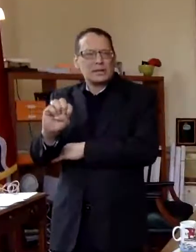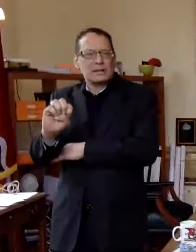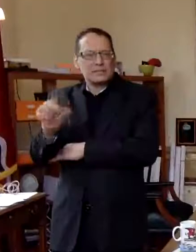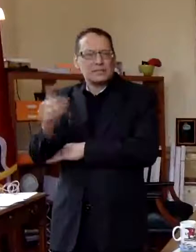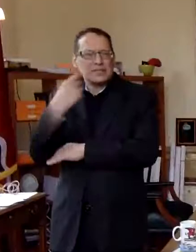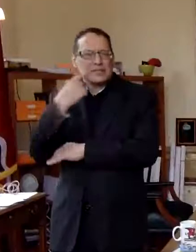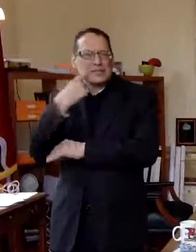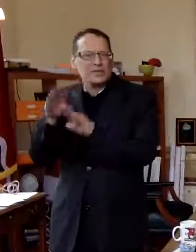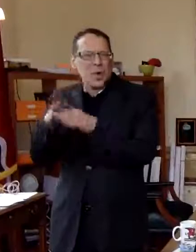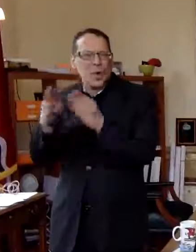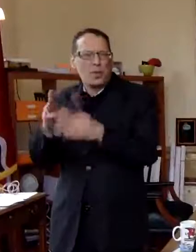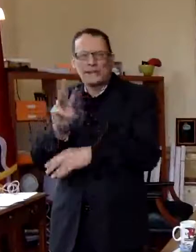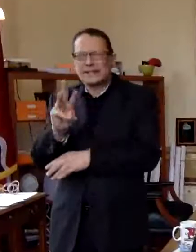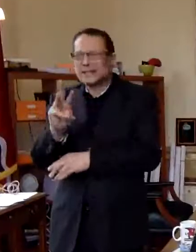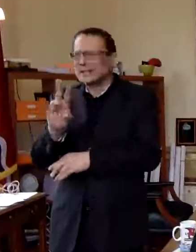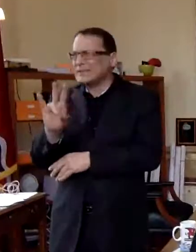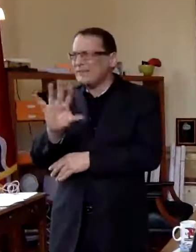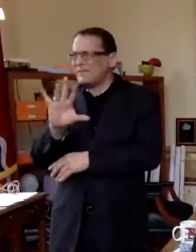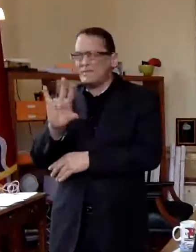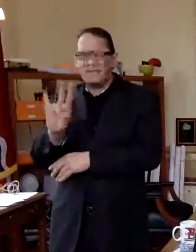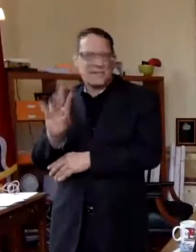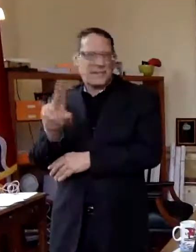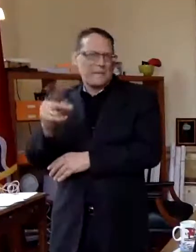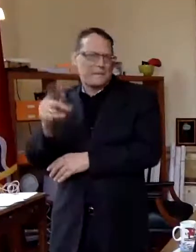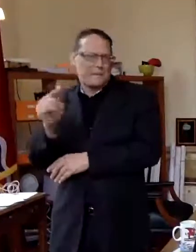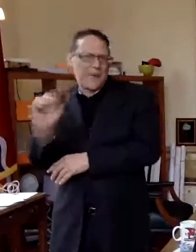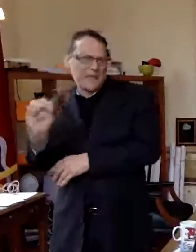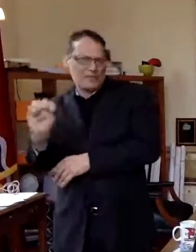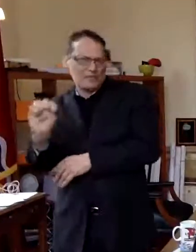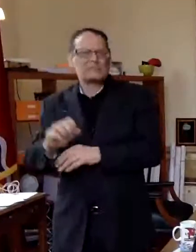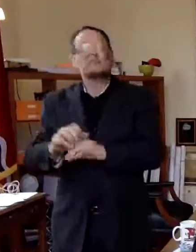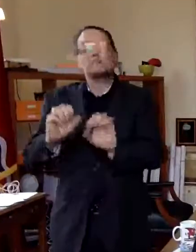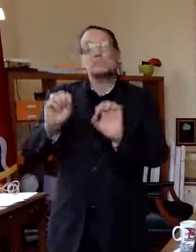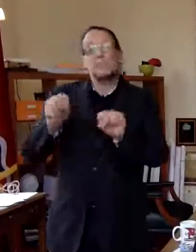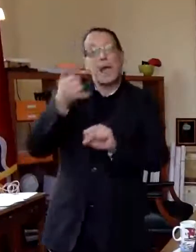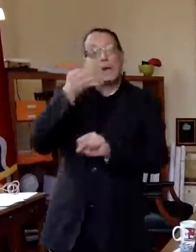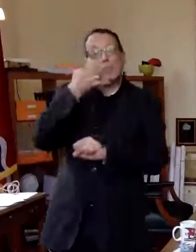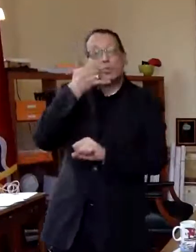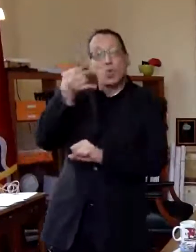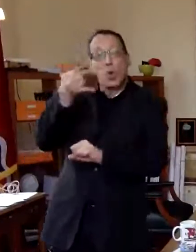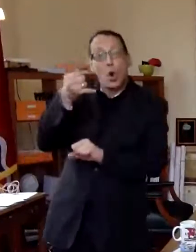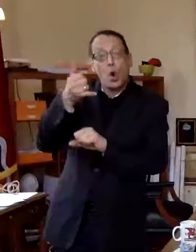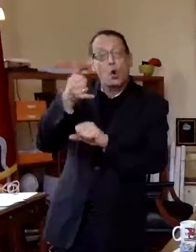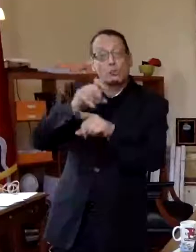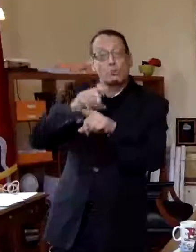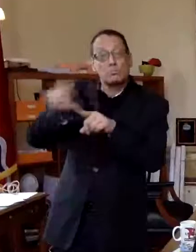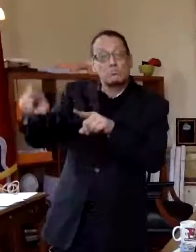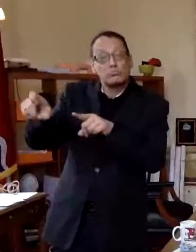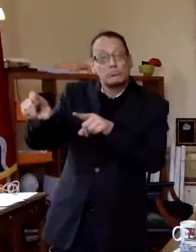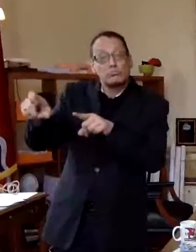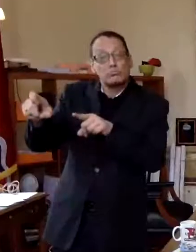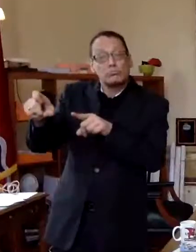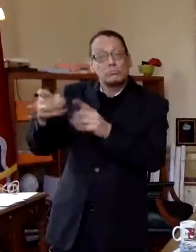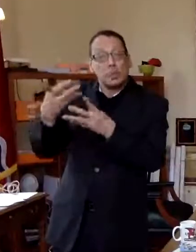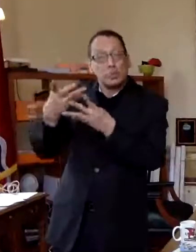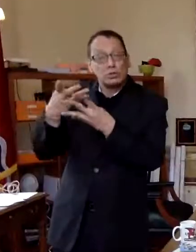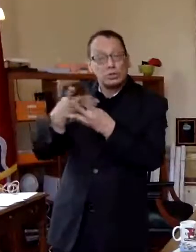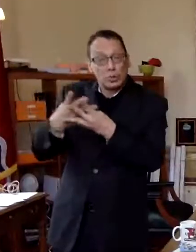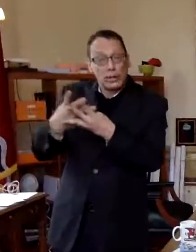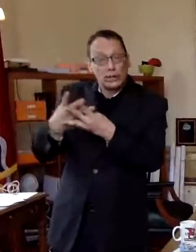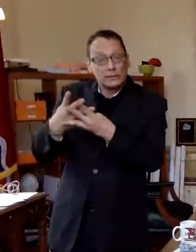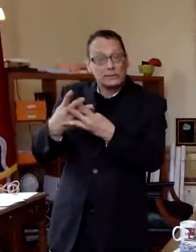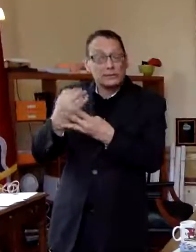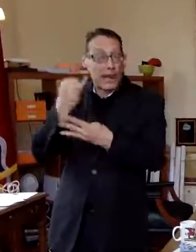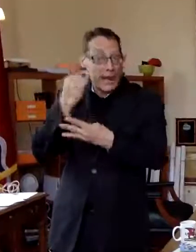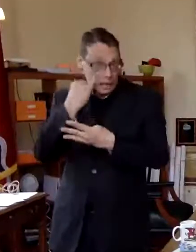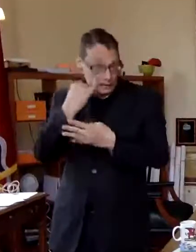just just a wee bit out of the city so uh you can call either one of those phone numbers be screened and uh if you meet the